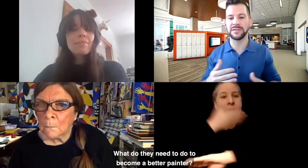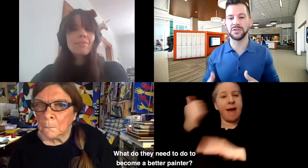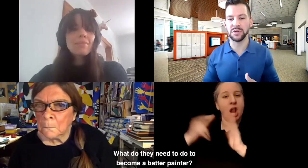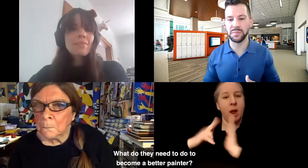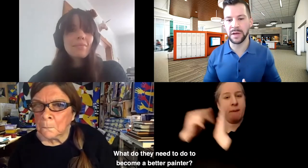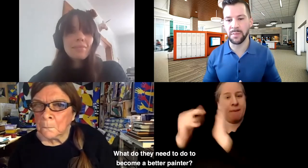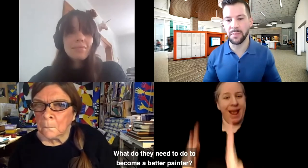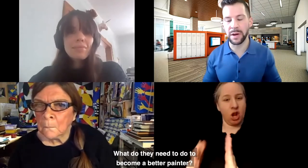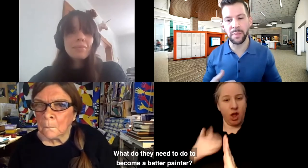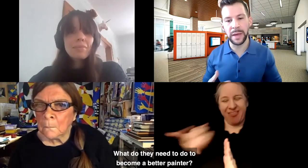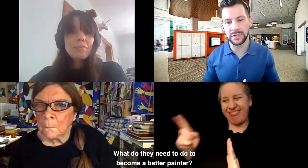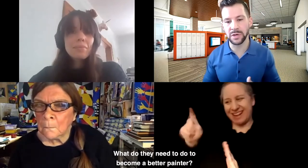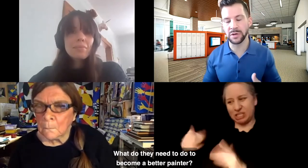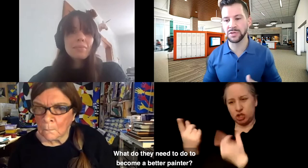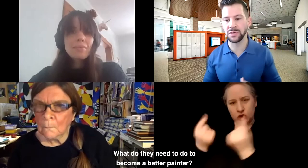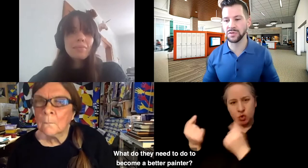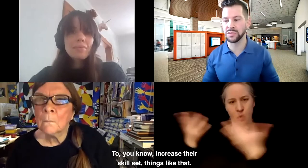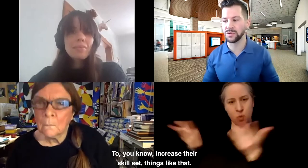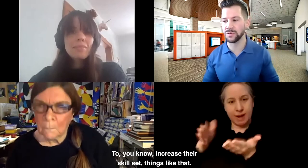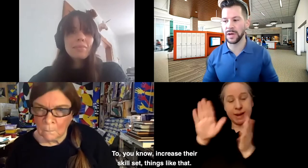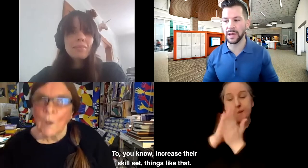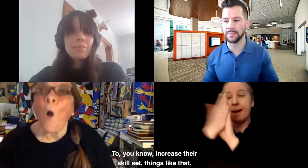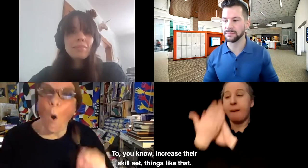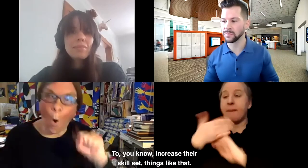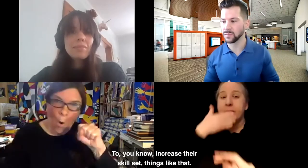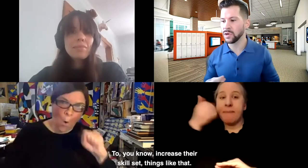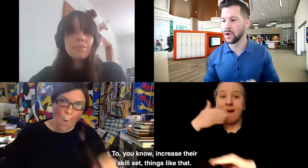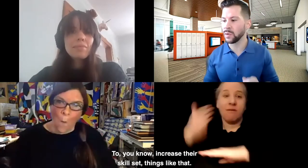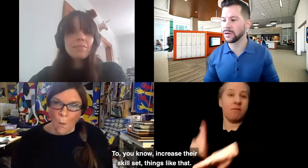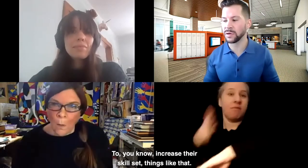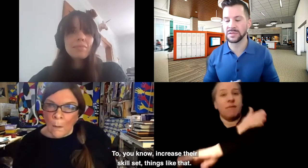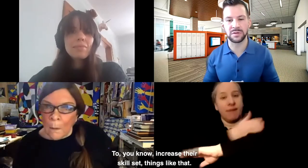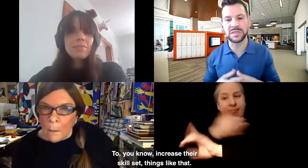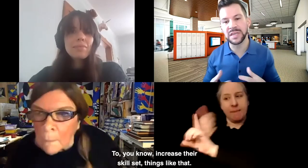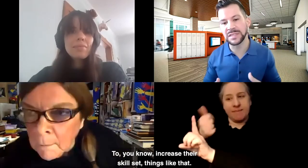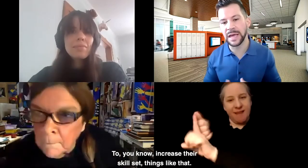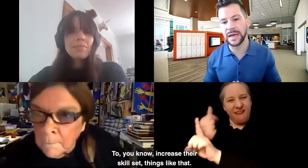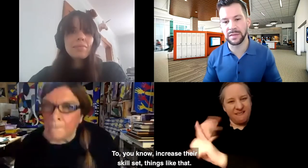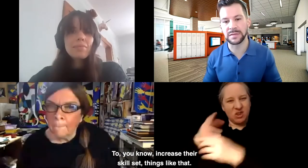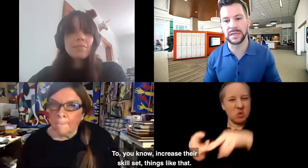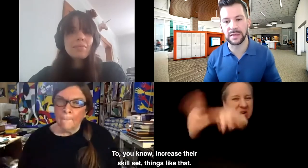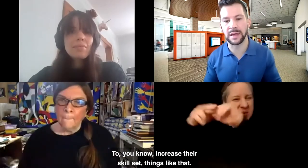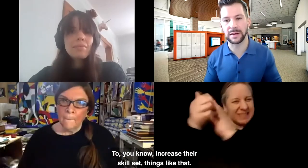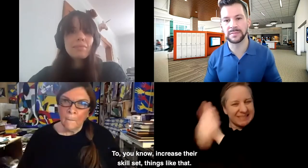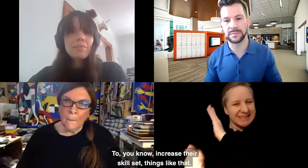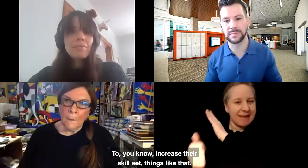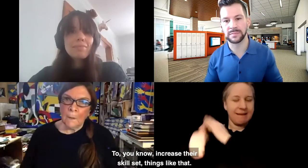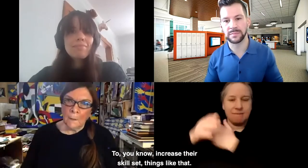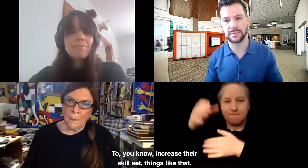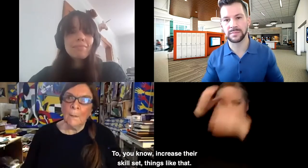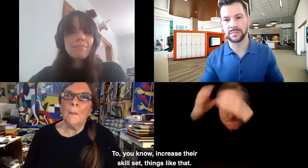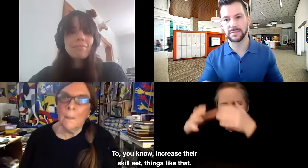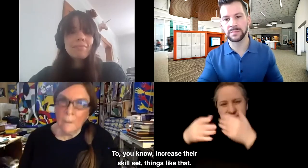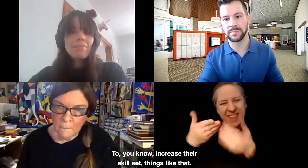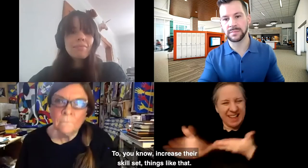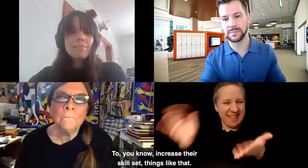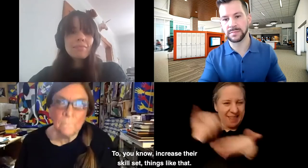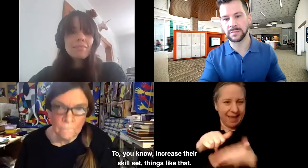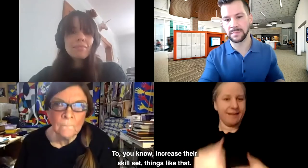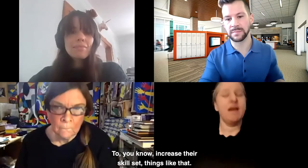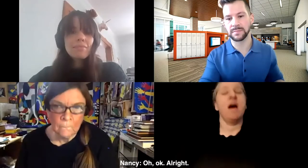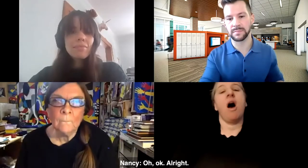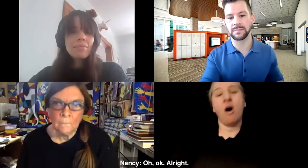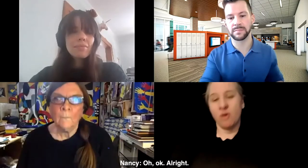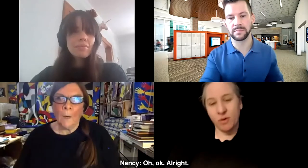What do they need to do to become a better painter? To, you know, increase their skill set? Things like that. Nancy